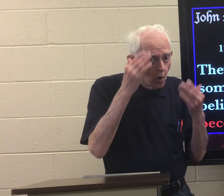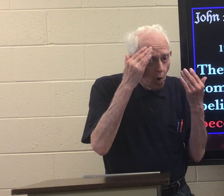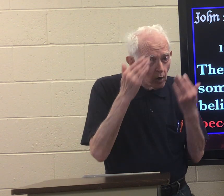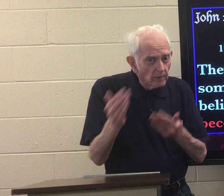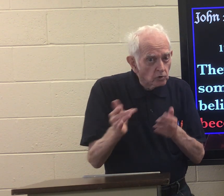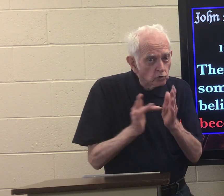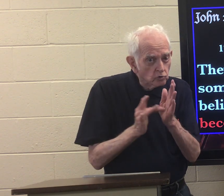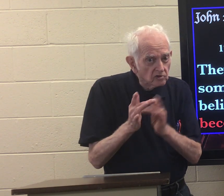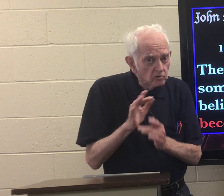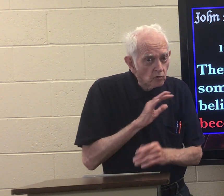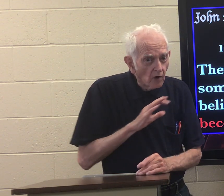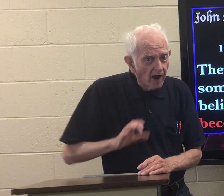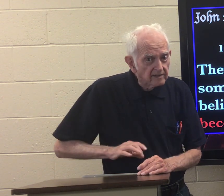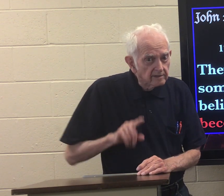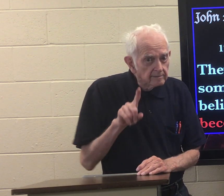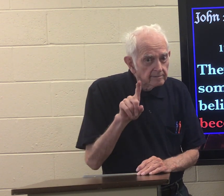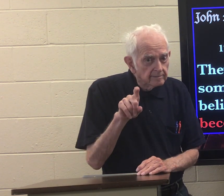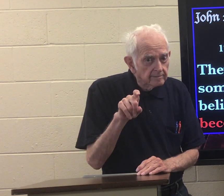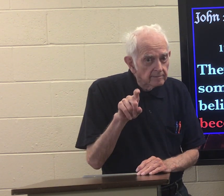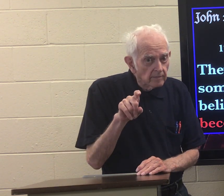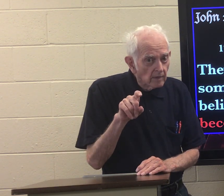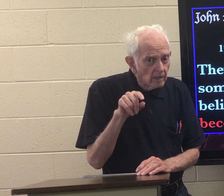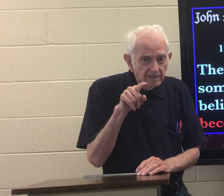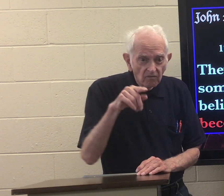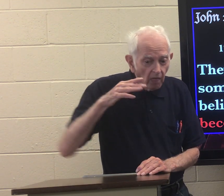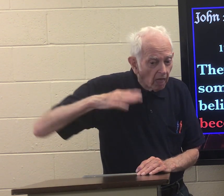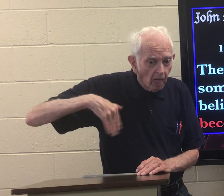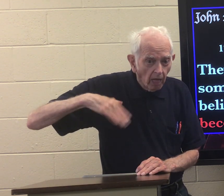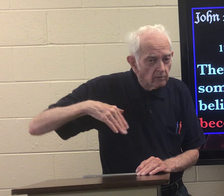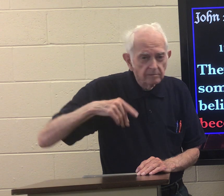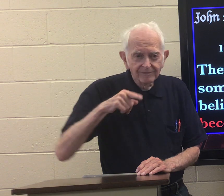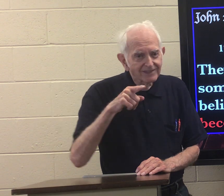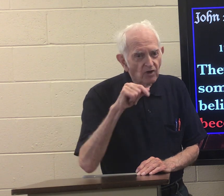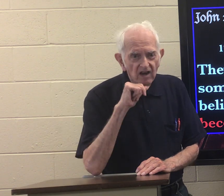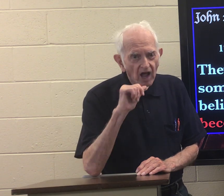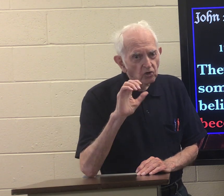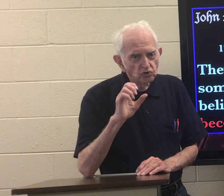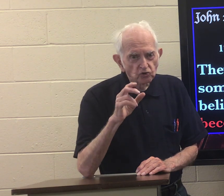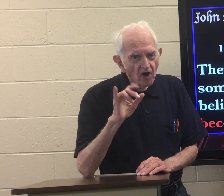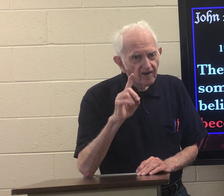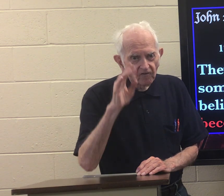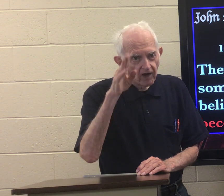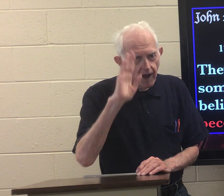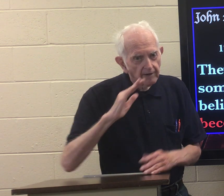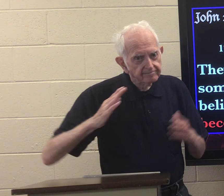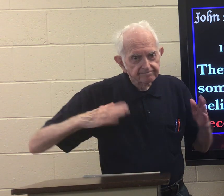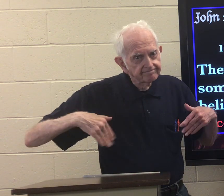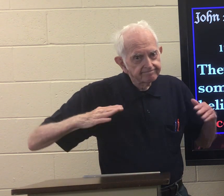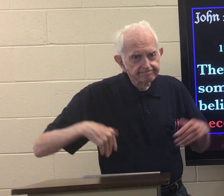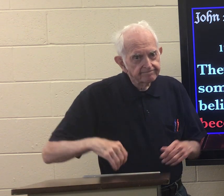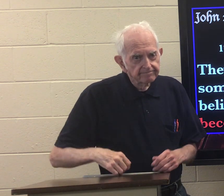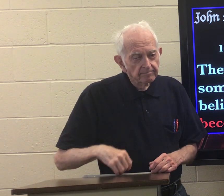have you obeyed Jesus Christ if you haven't you're not a child of God yet